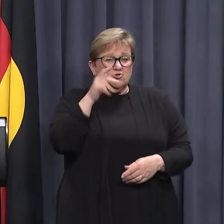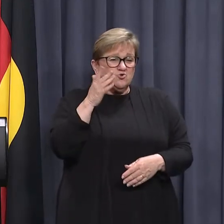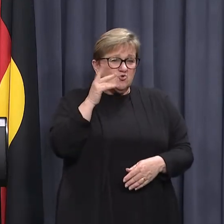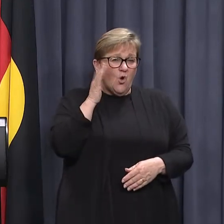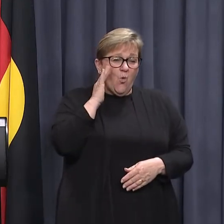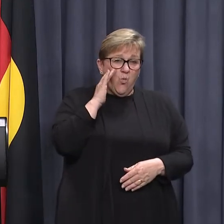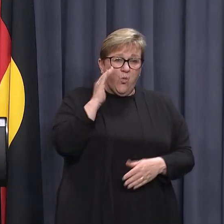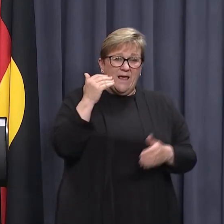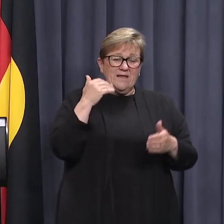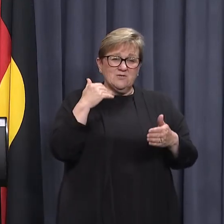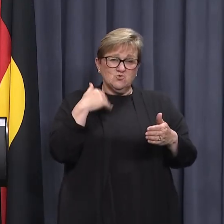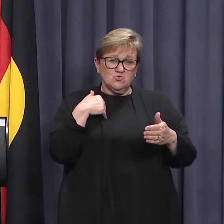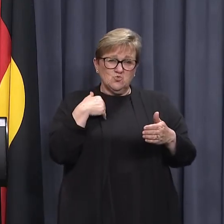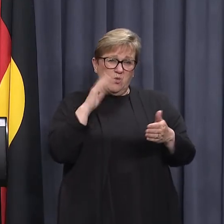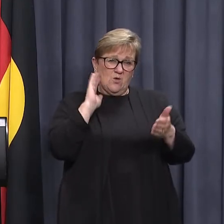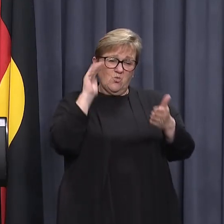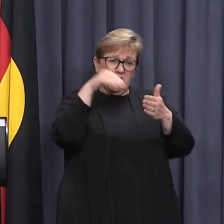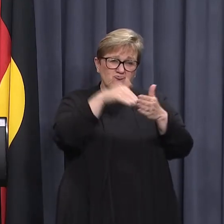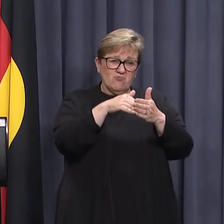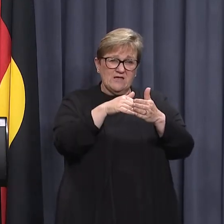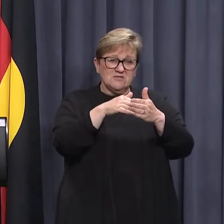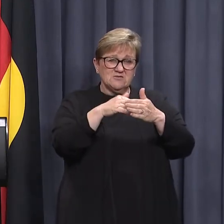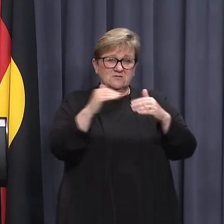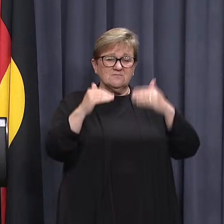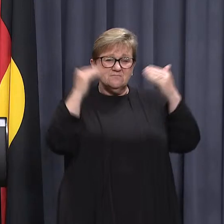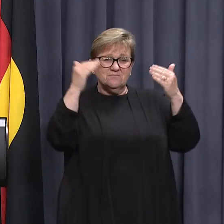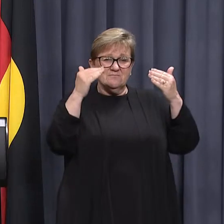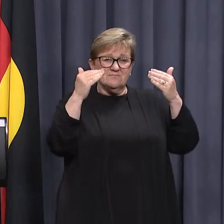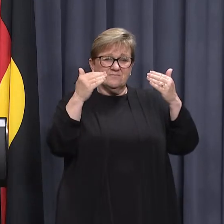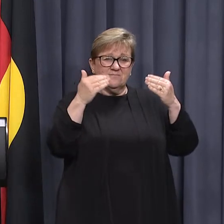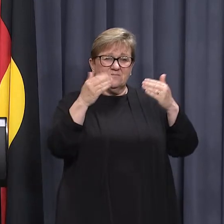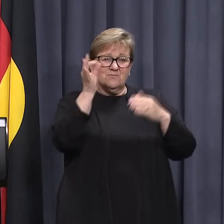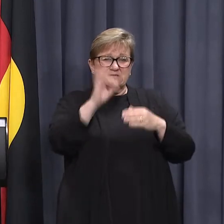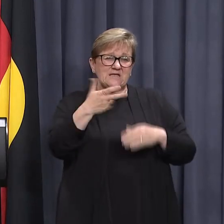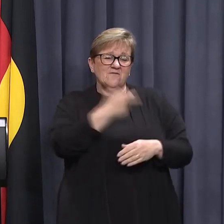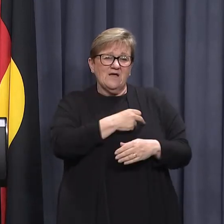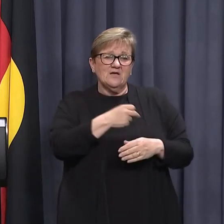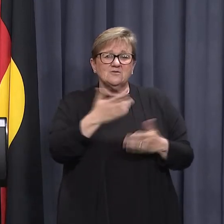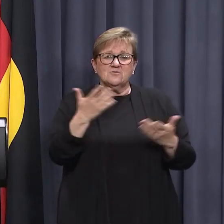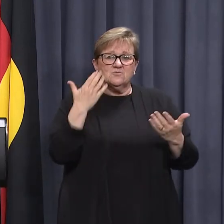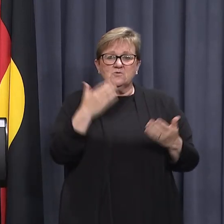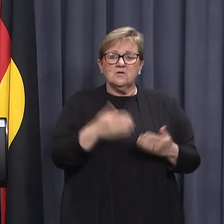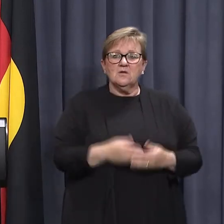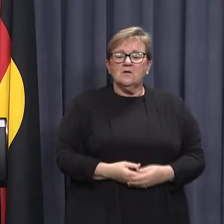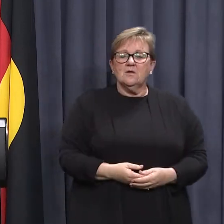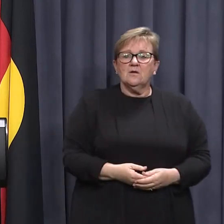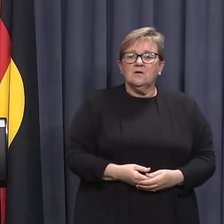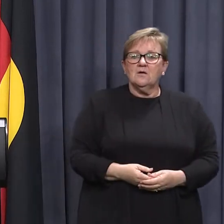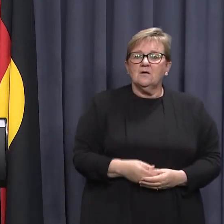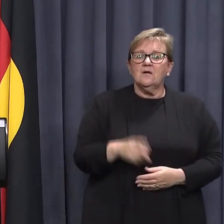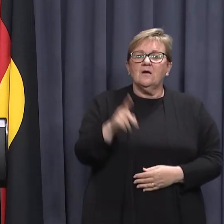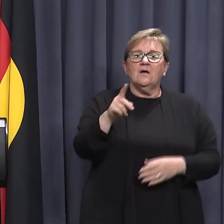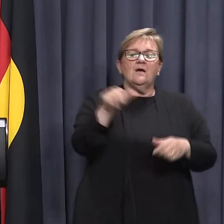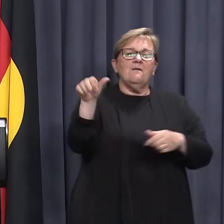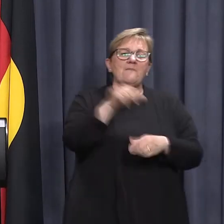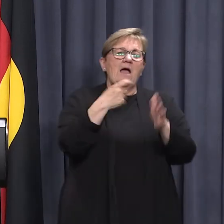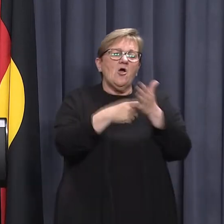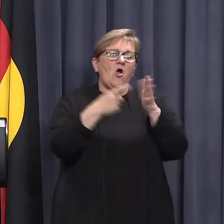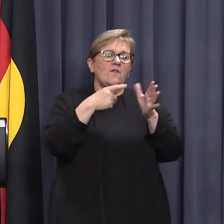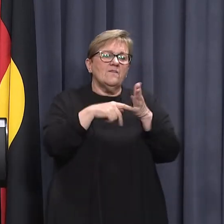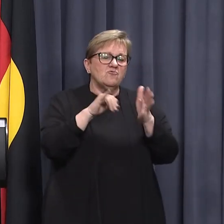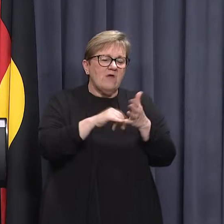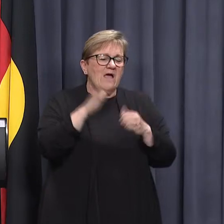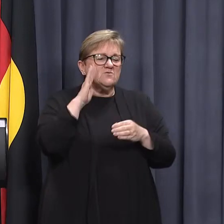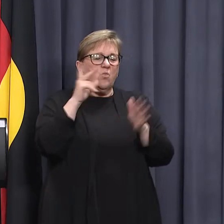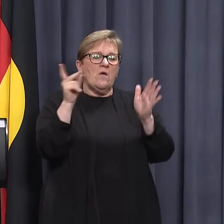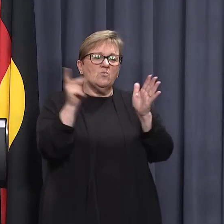sort of what we predicted to reach peak immunity? I don't have that information in front of me. So just back on the rats, what was the date in December that the